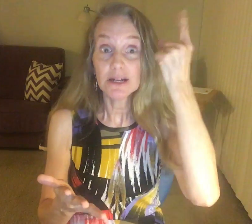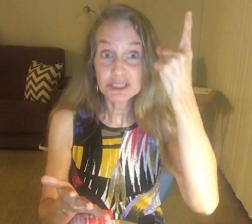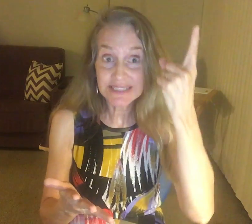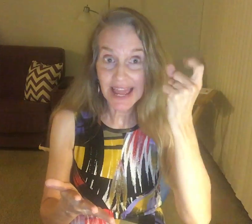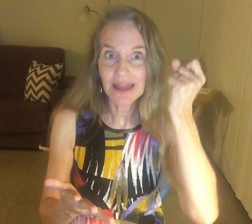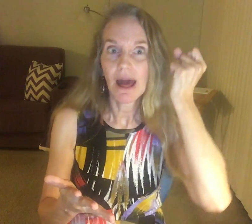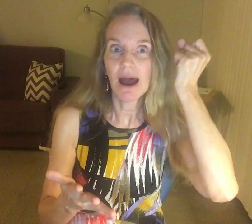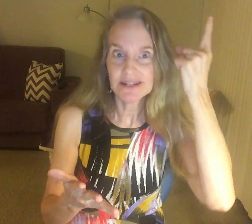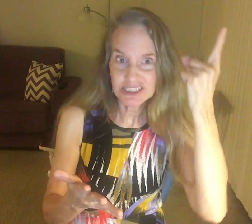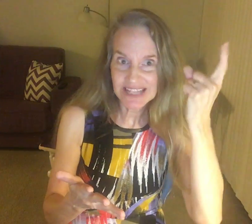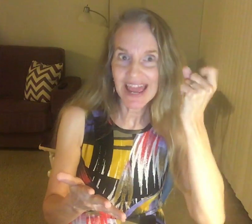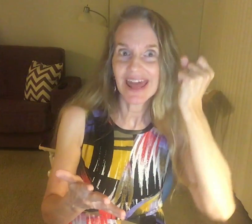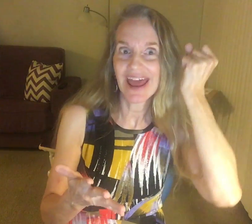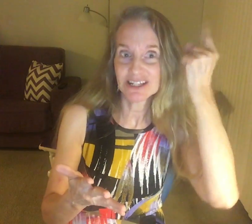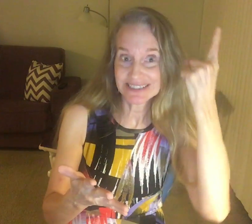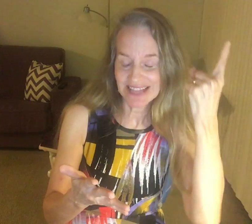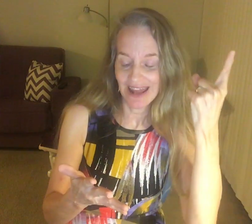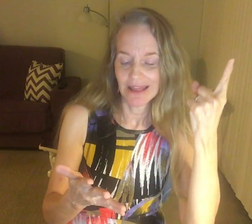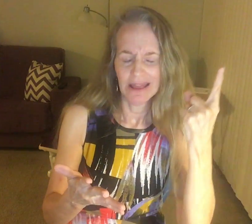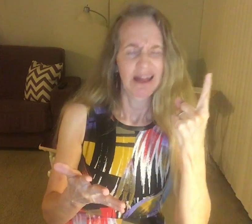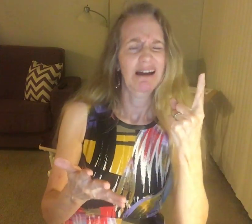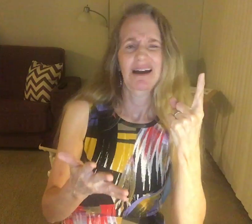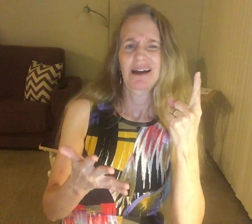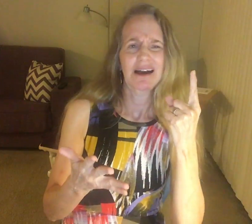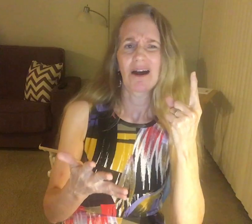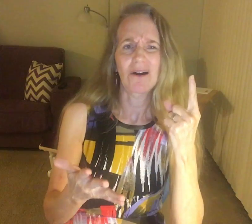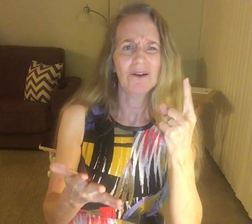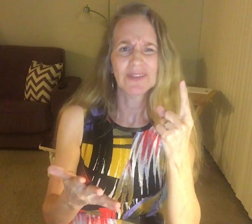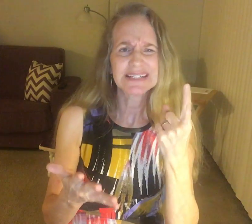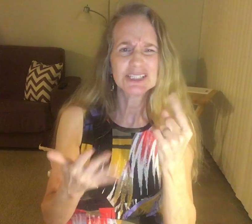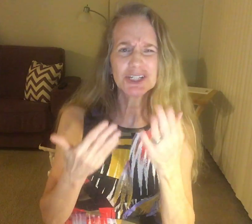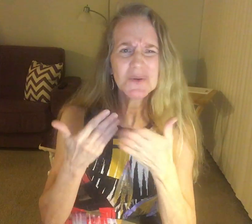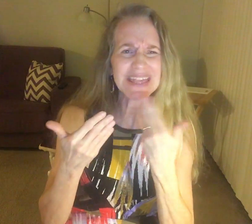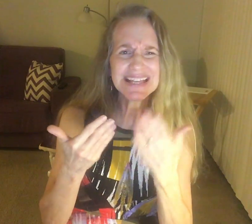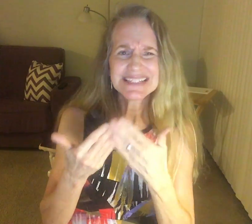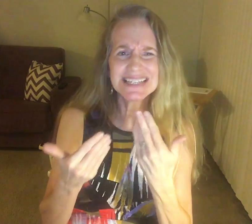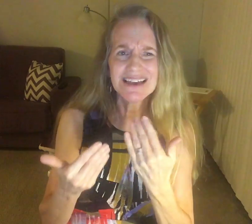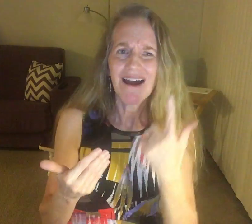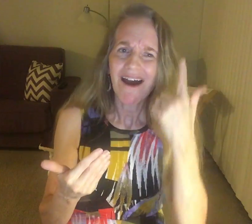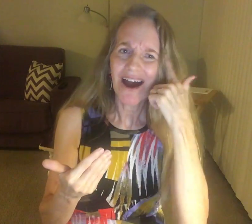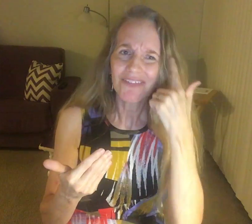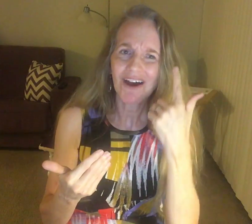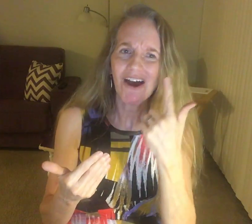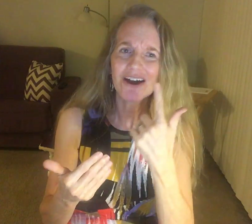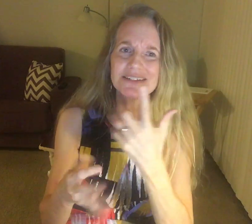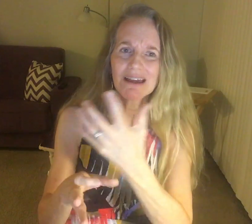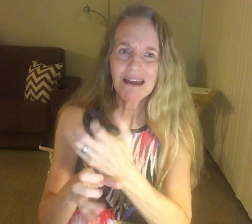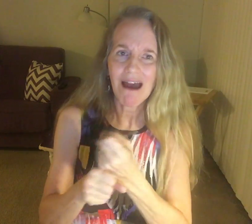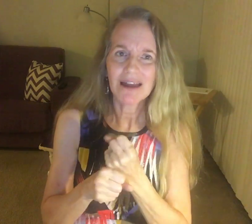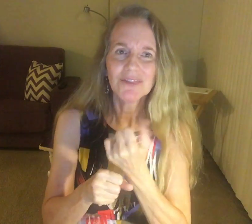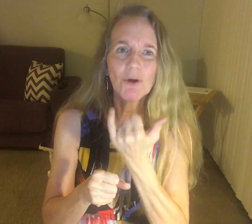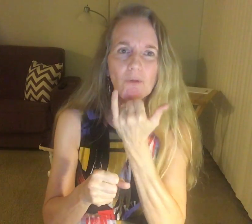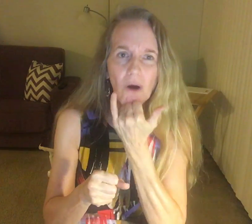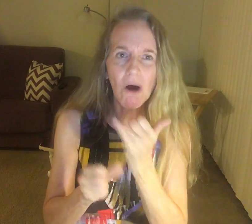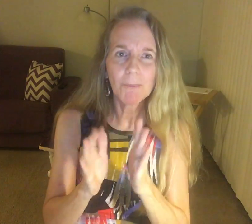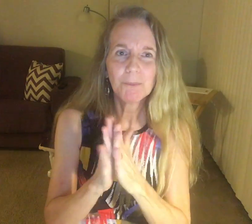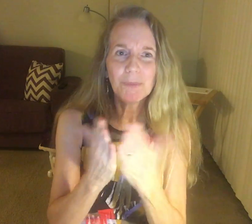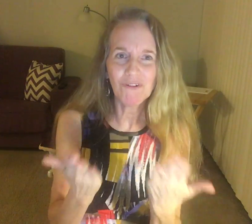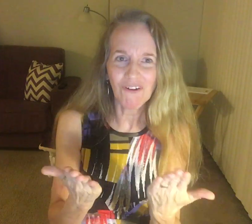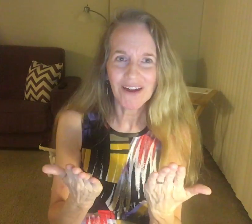understand, understand anything, oh, that's too easy, I thought, I got the wrong book,